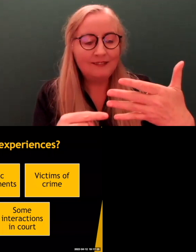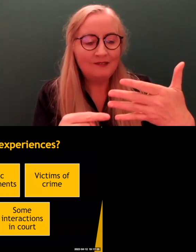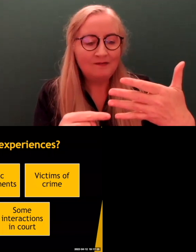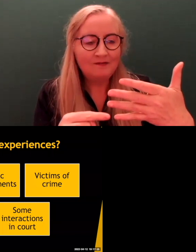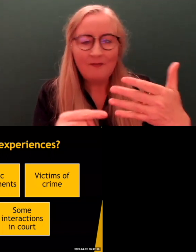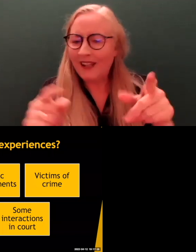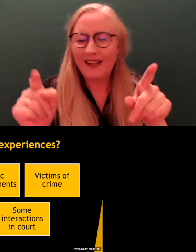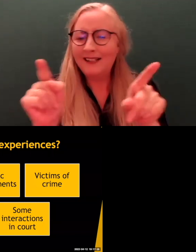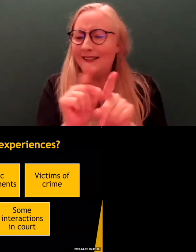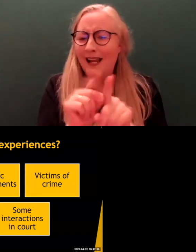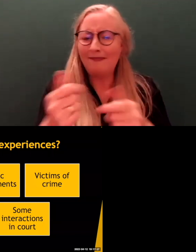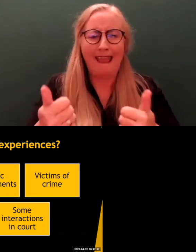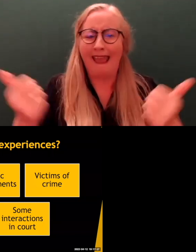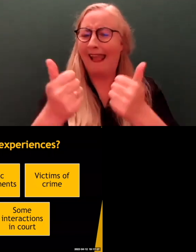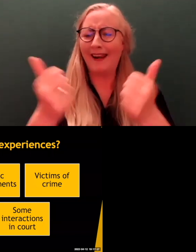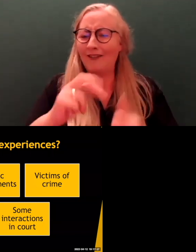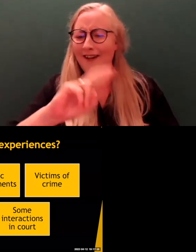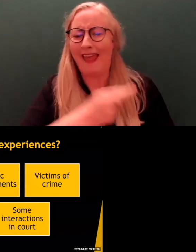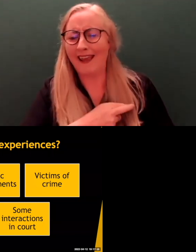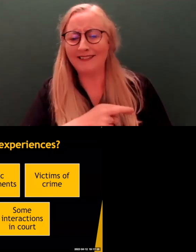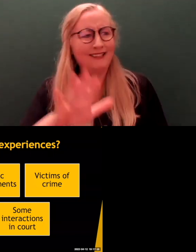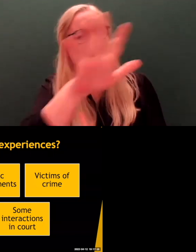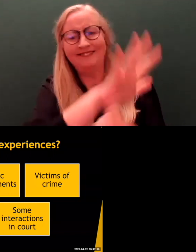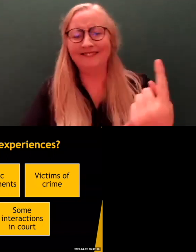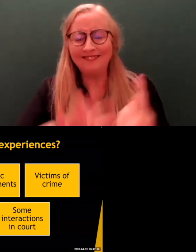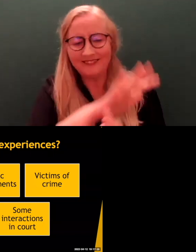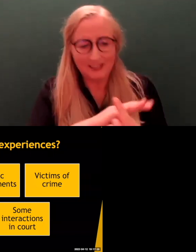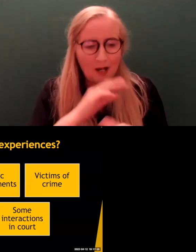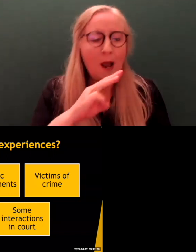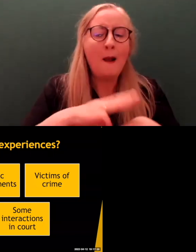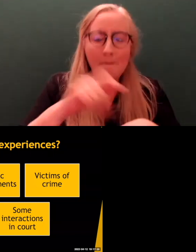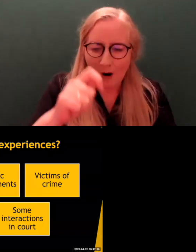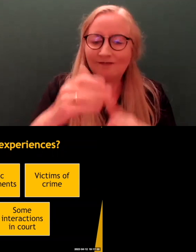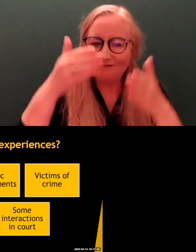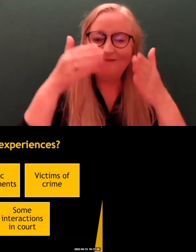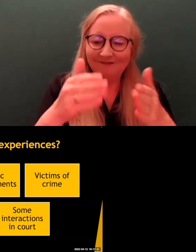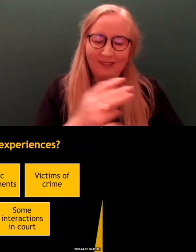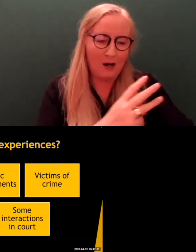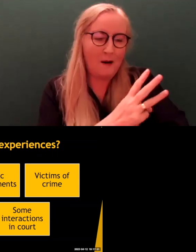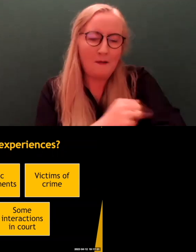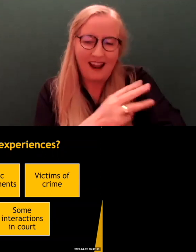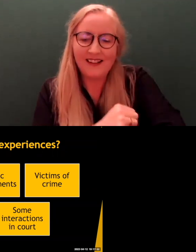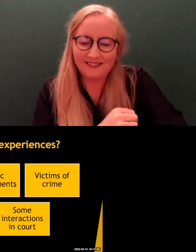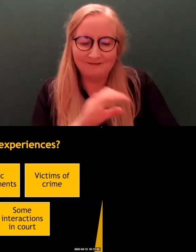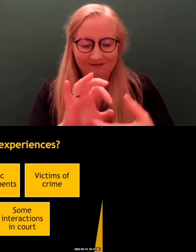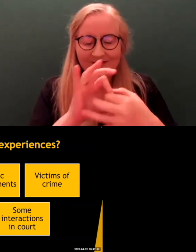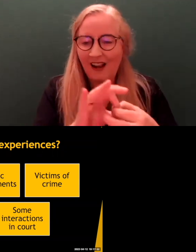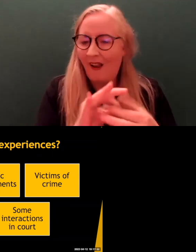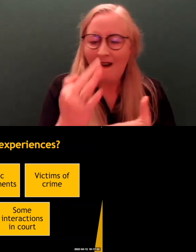any reality in the criminal justice system, it's mostly with the police. That's where most people deal, and then very few people go on to courts, but some do.